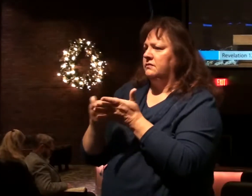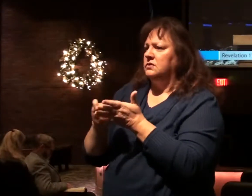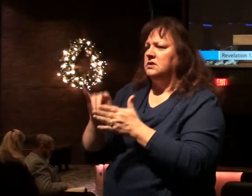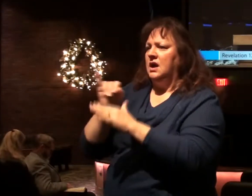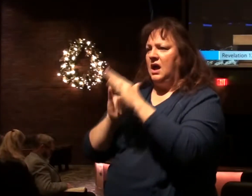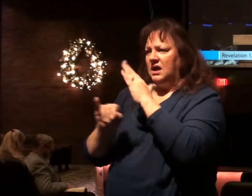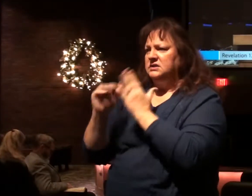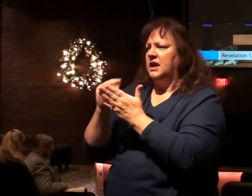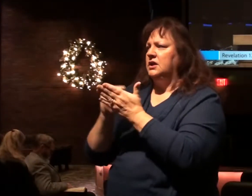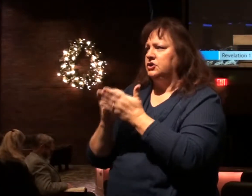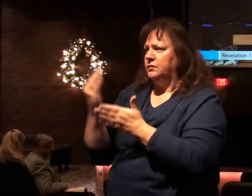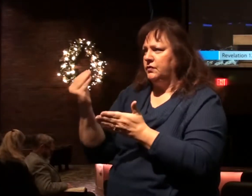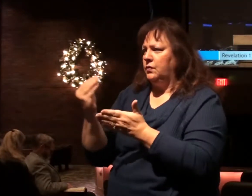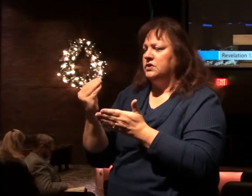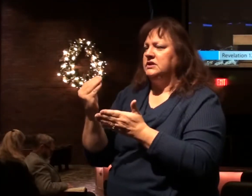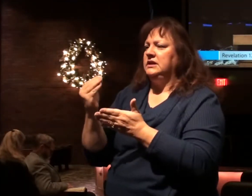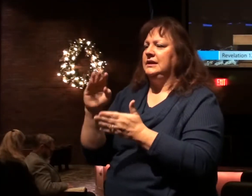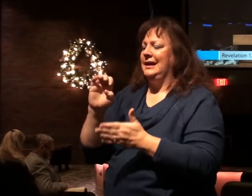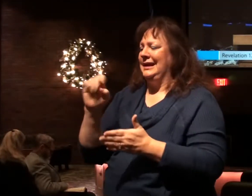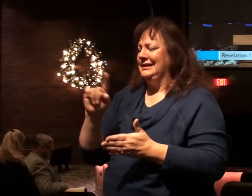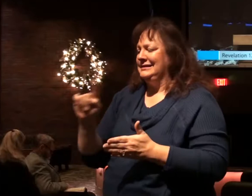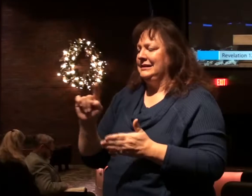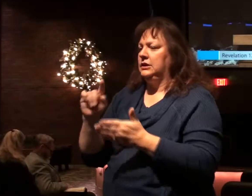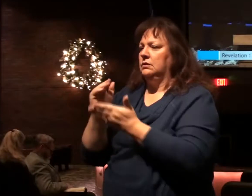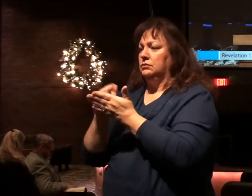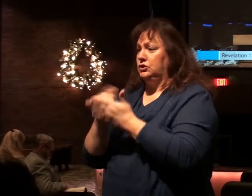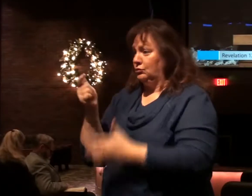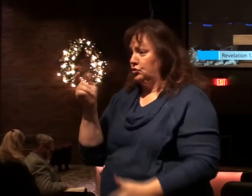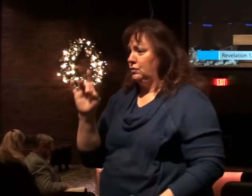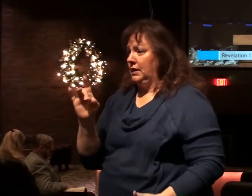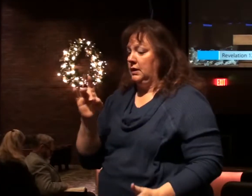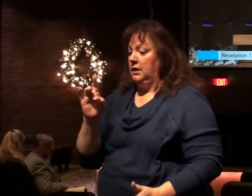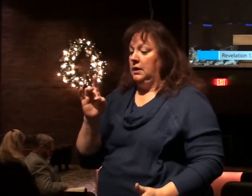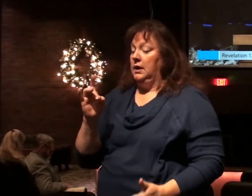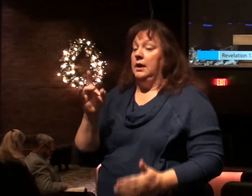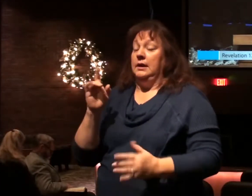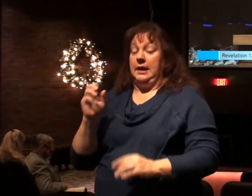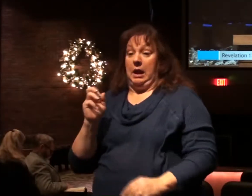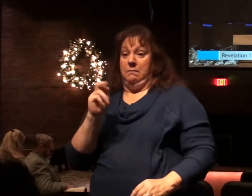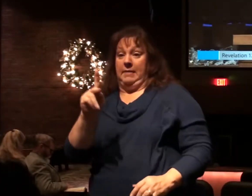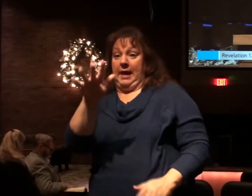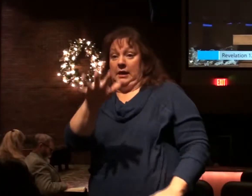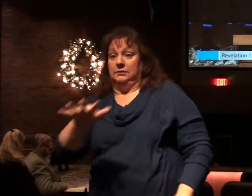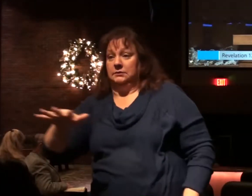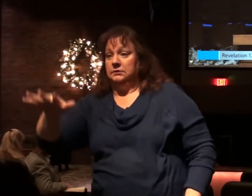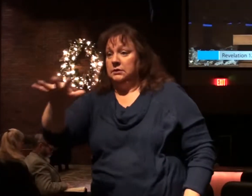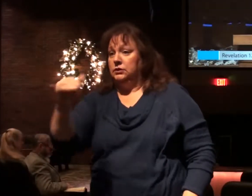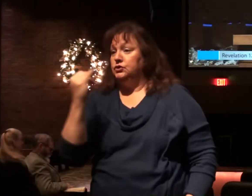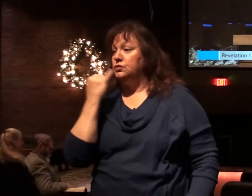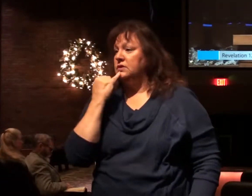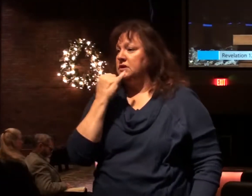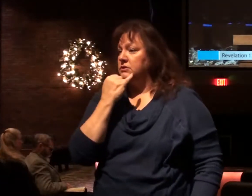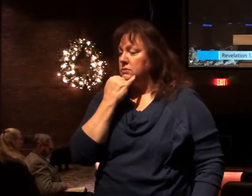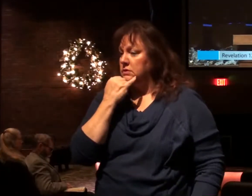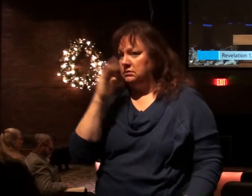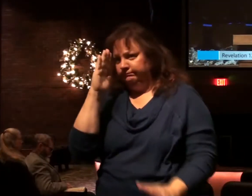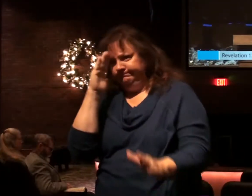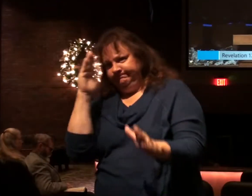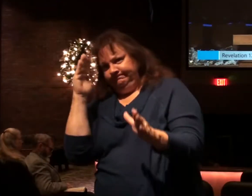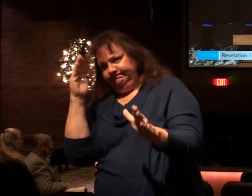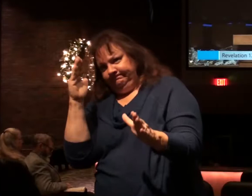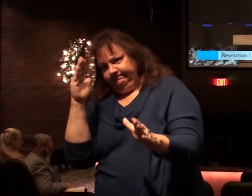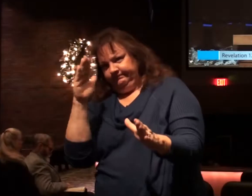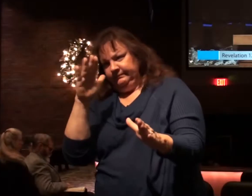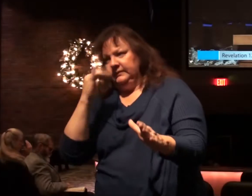Isaiah 14 and Ezekiel 28. Then we go back to the nation Israel because remember, this is focused on the